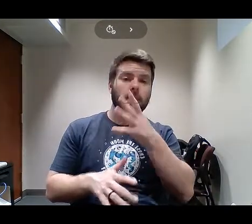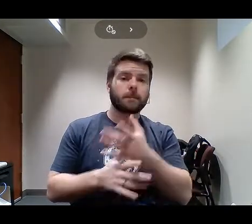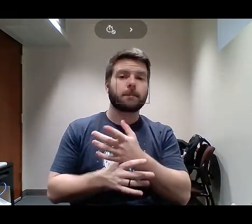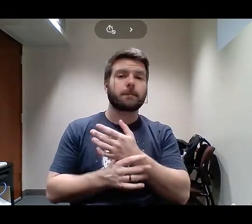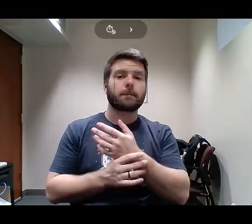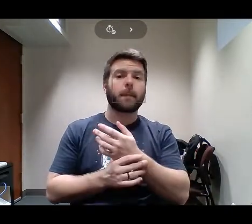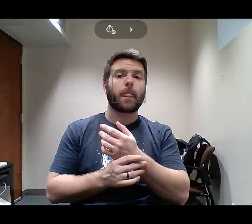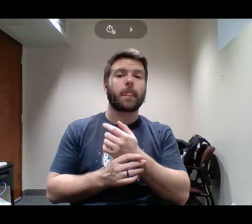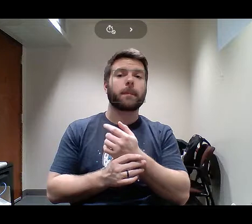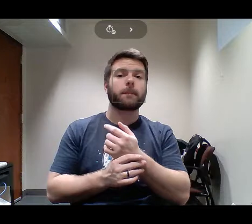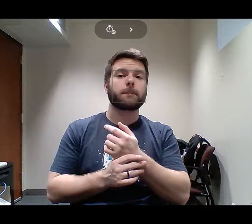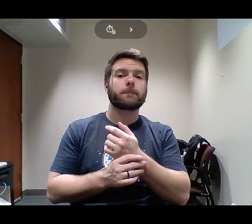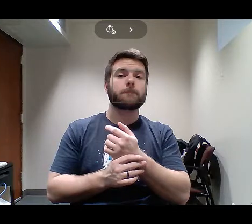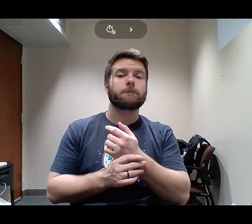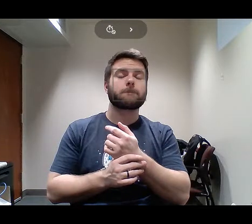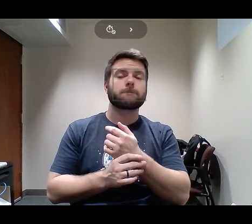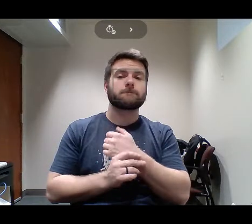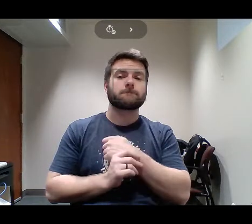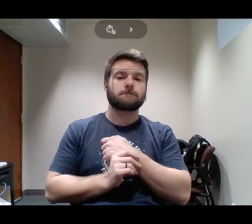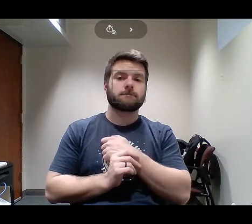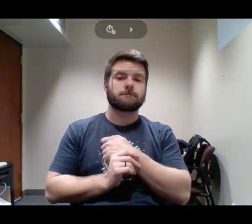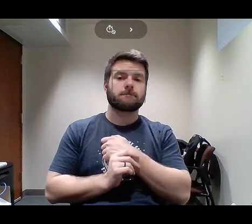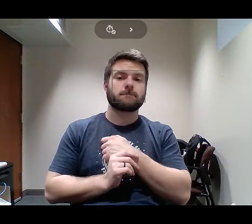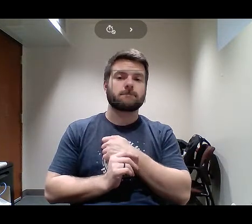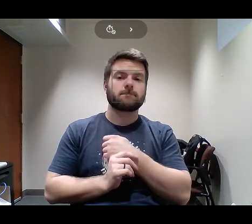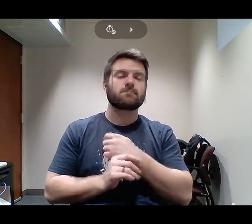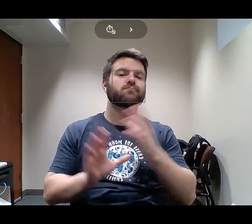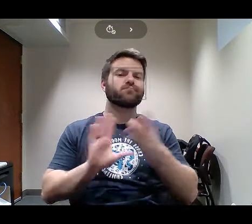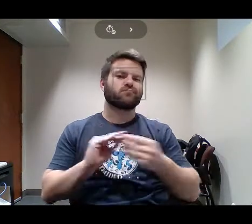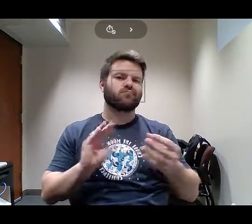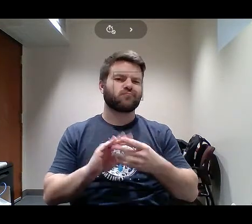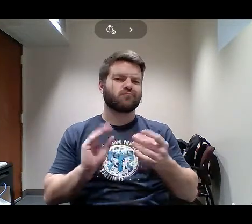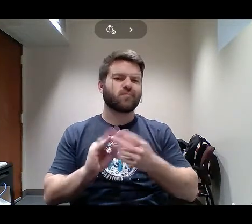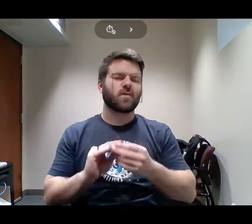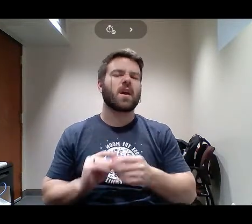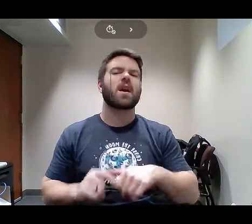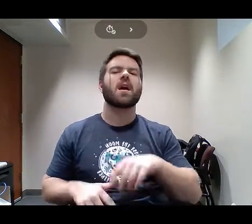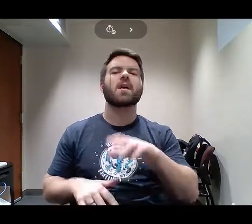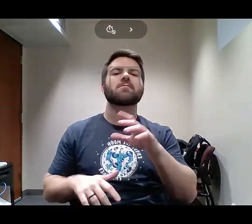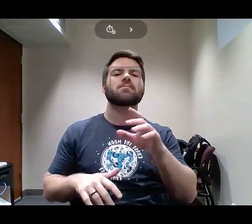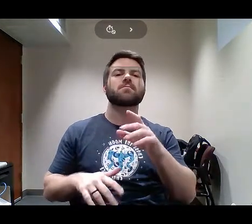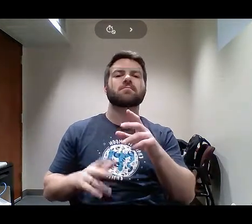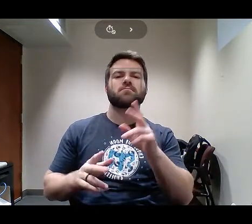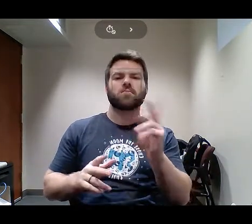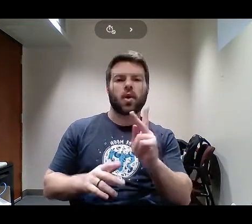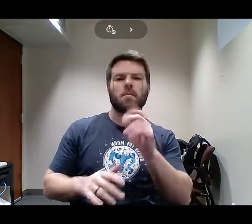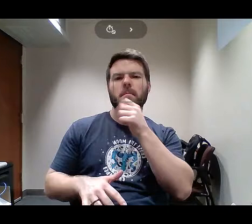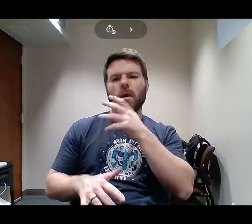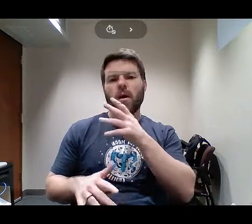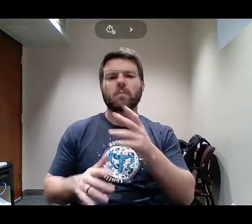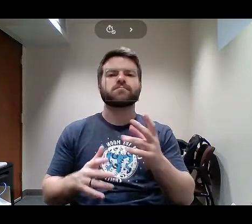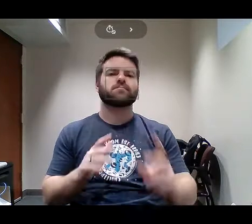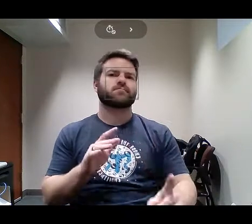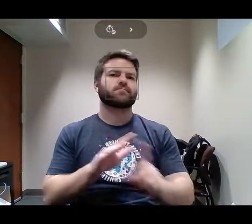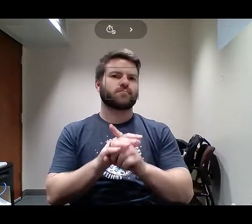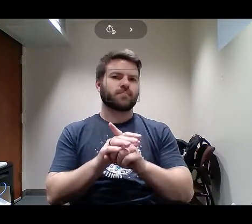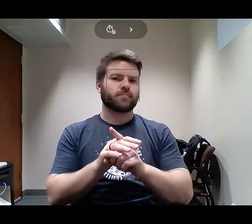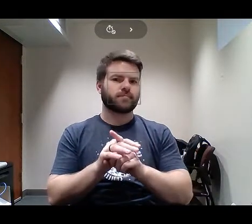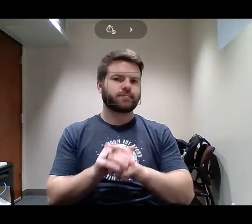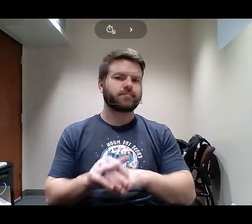hear that they arrived and everybody was so welcoming. And somebody came up to Kirby and they said, oh, my